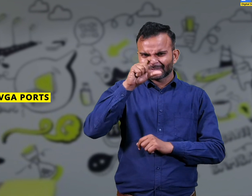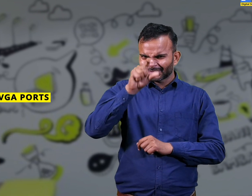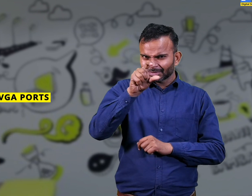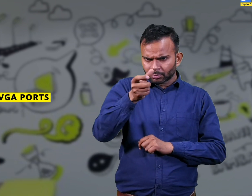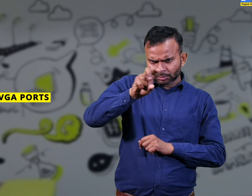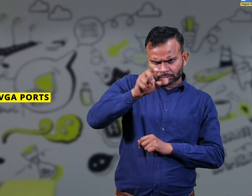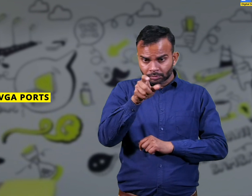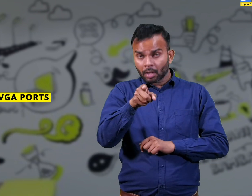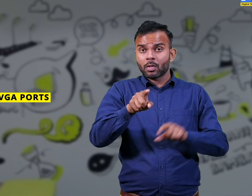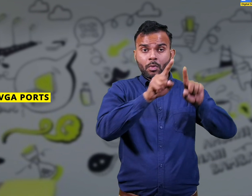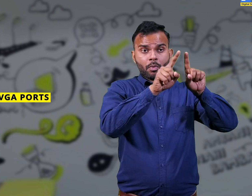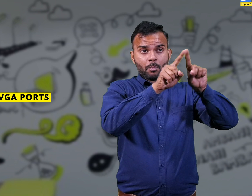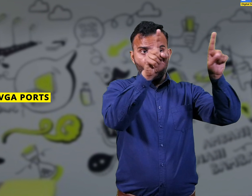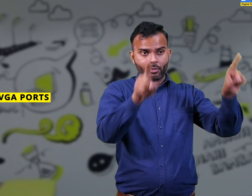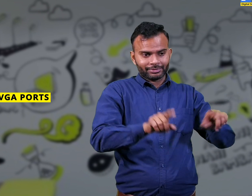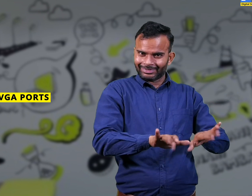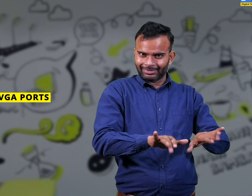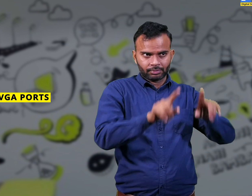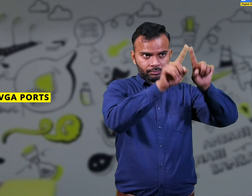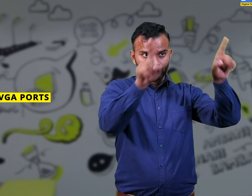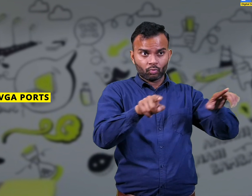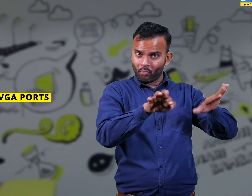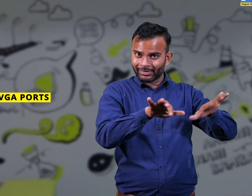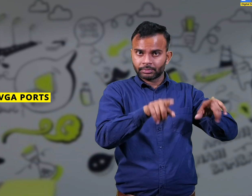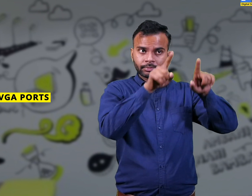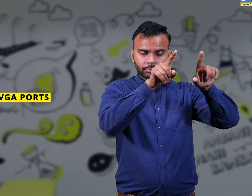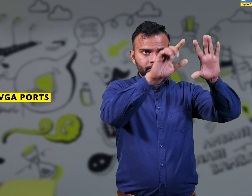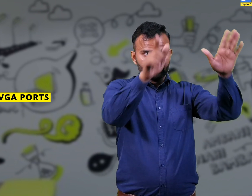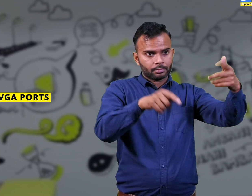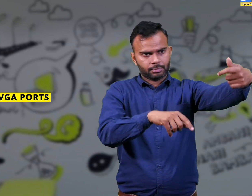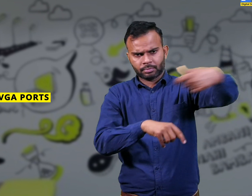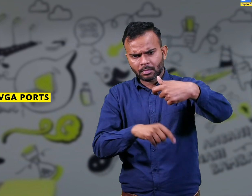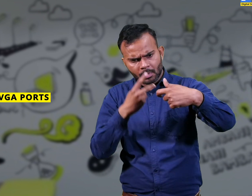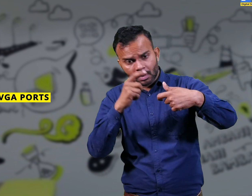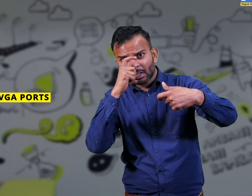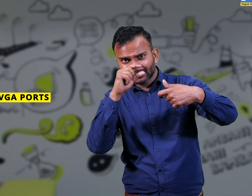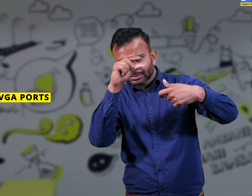VGA ports. ports are employed to connect computers with CPUs.